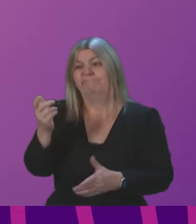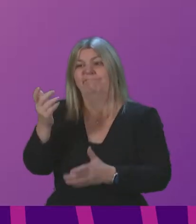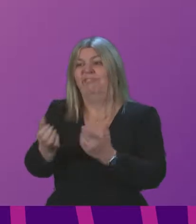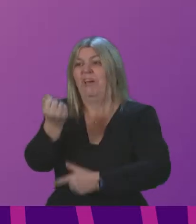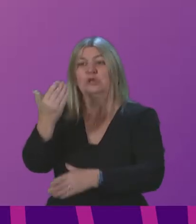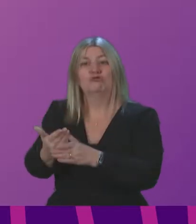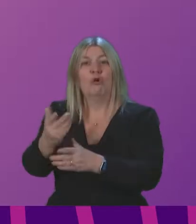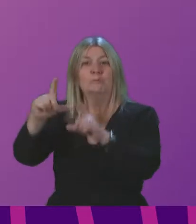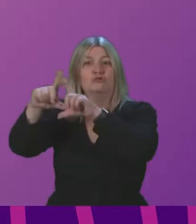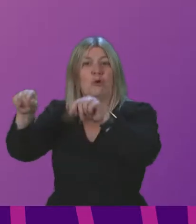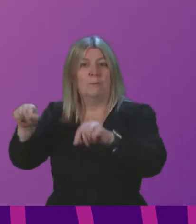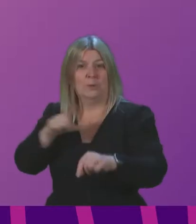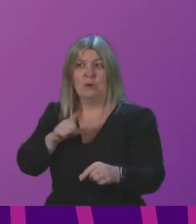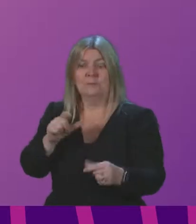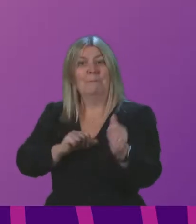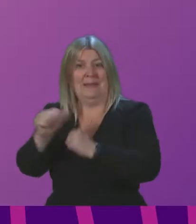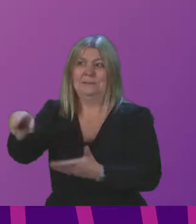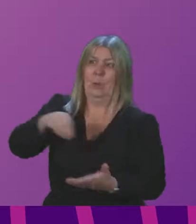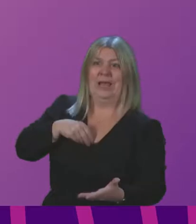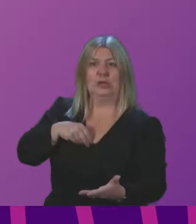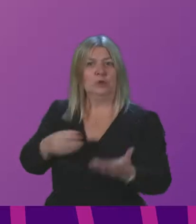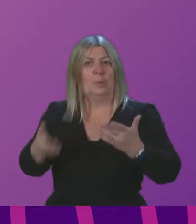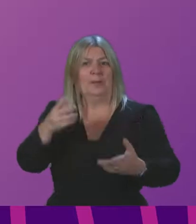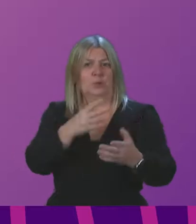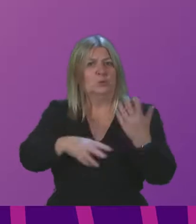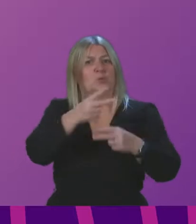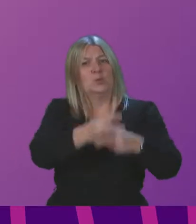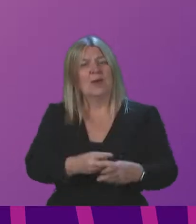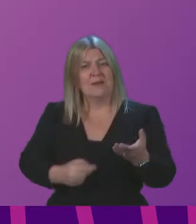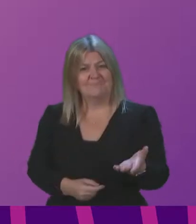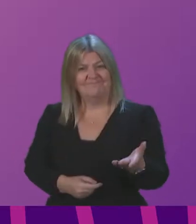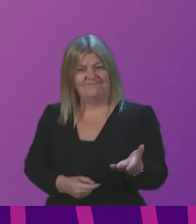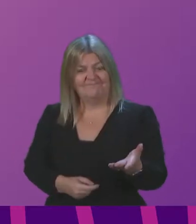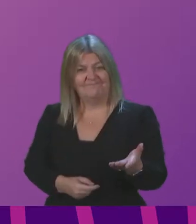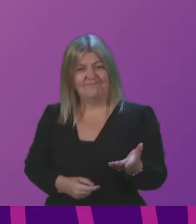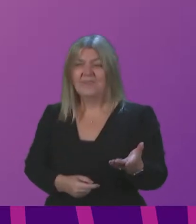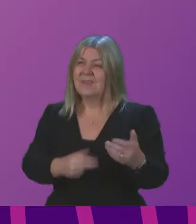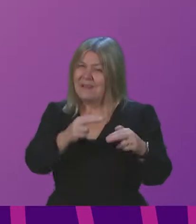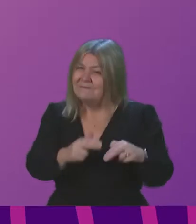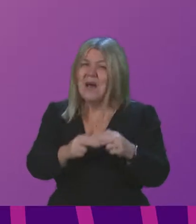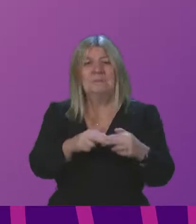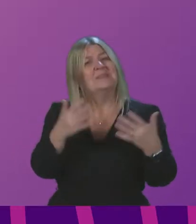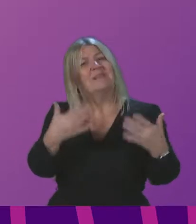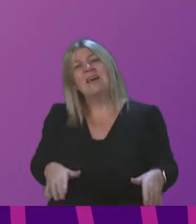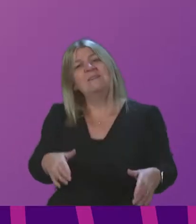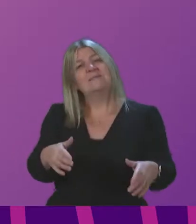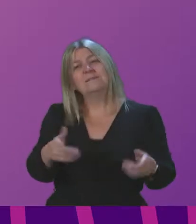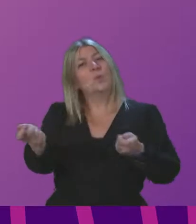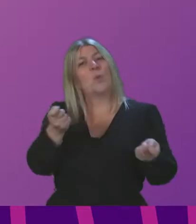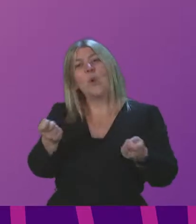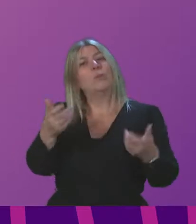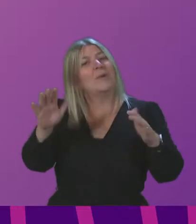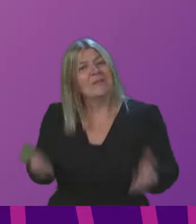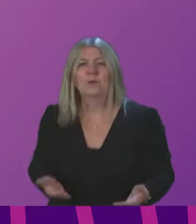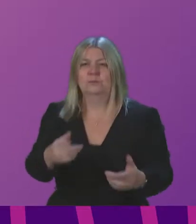poor. Care packages are being cancelled because of these workforce shortages, and families are left alone to cope, without